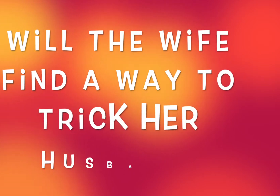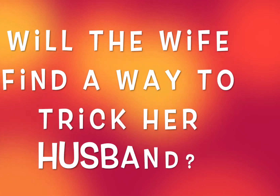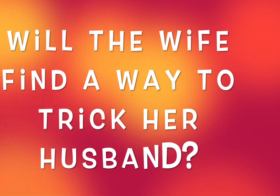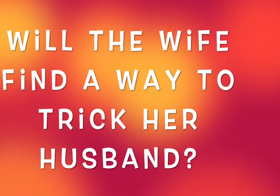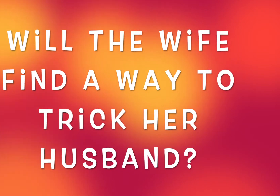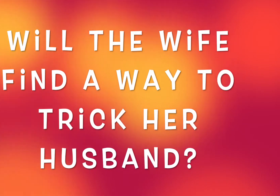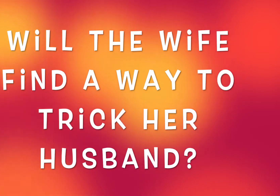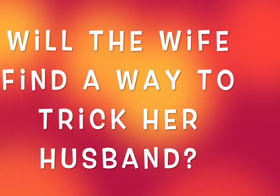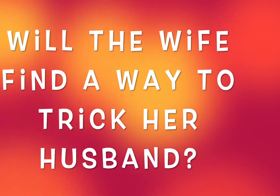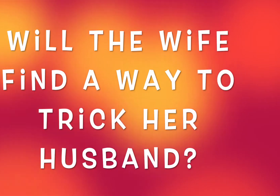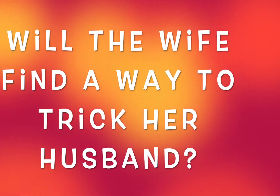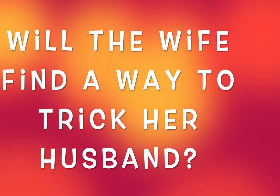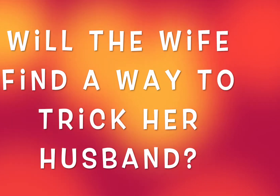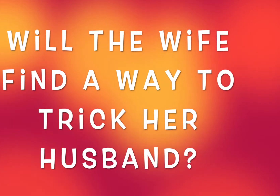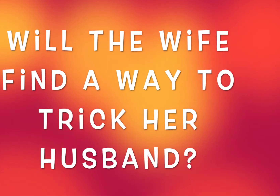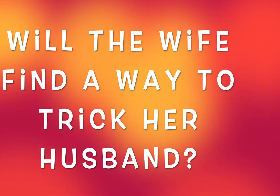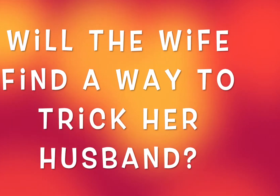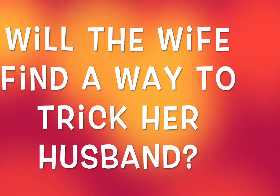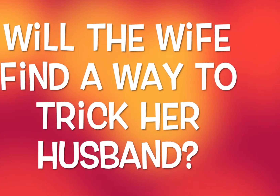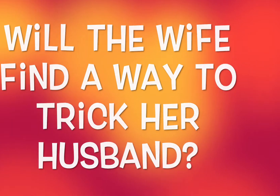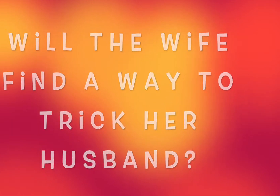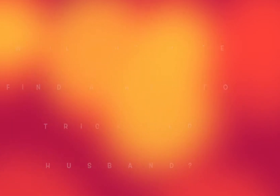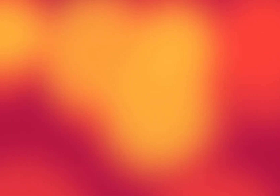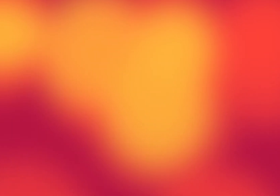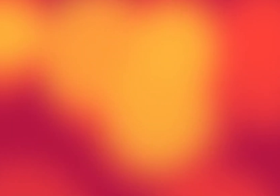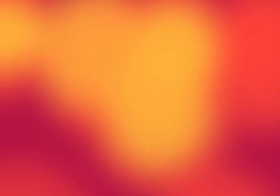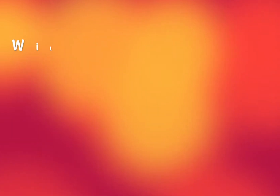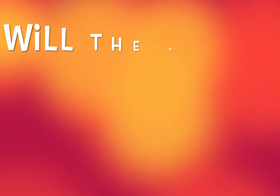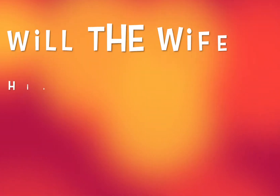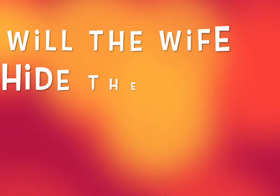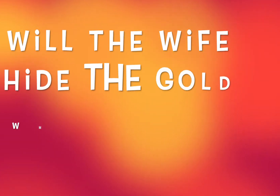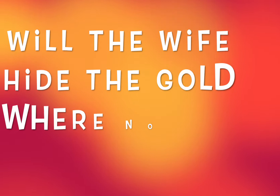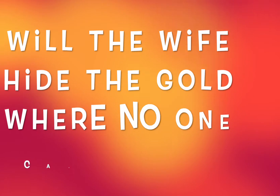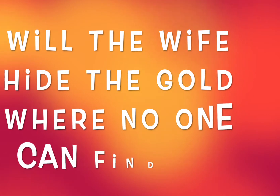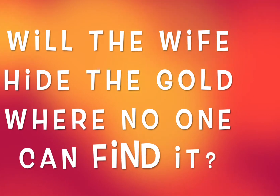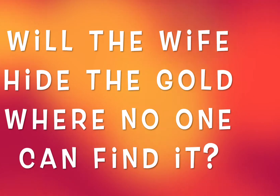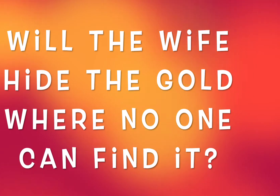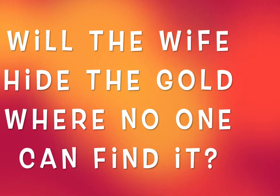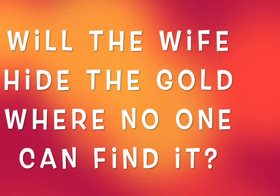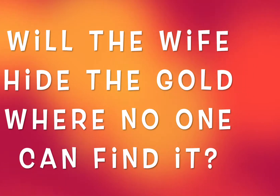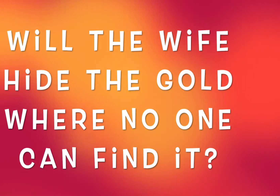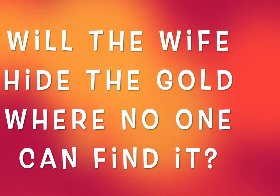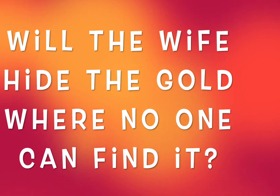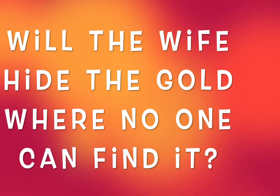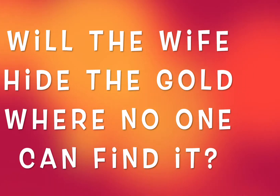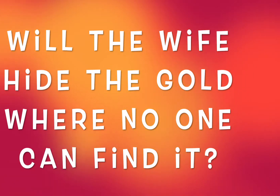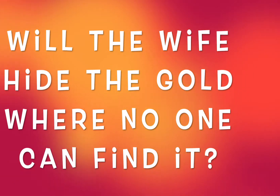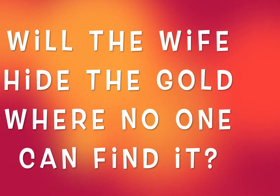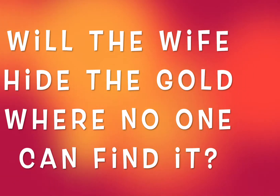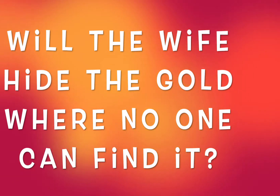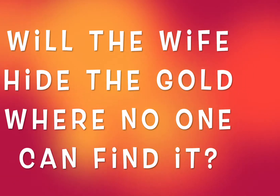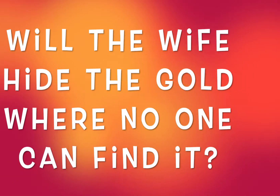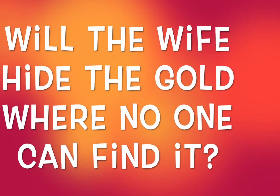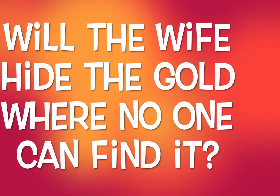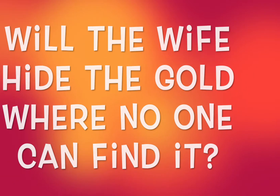wife find a way to trick her husband? Or will the wife hide the gold where no one can find it?